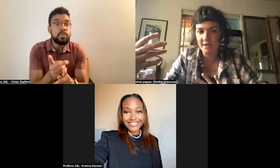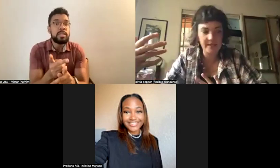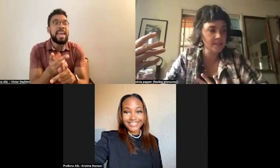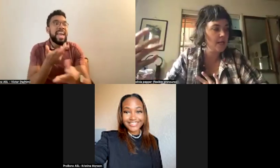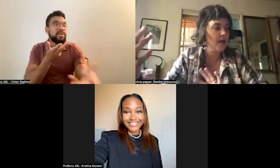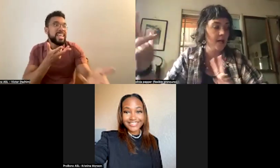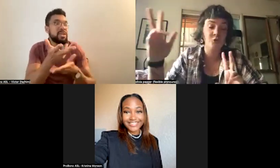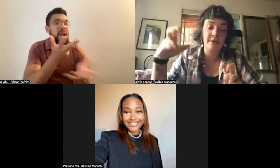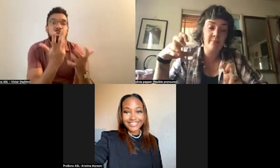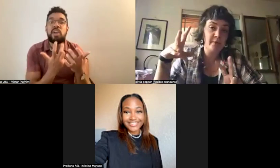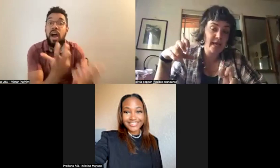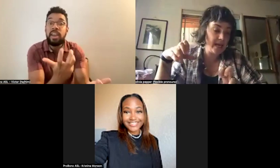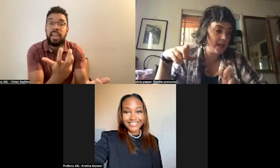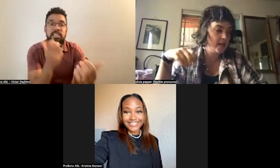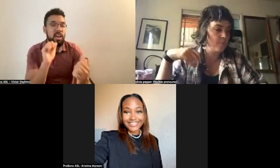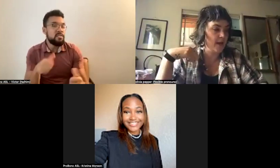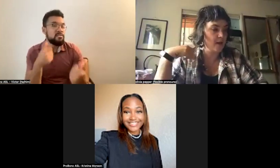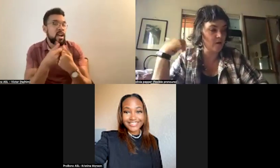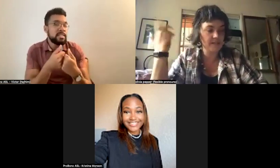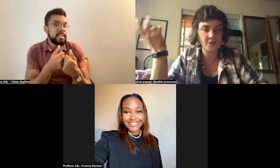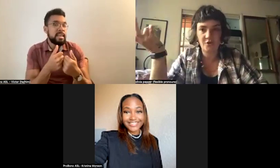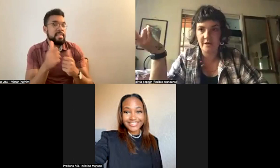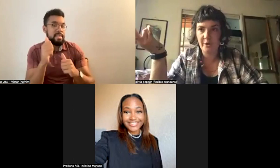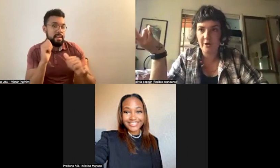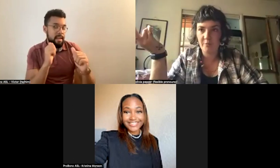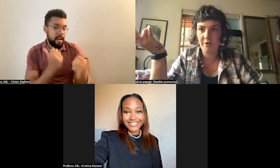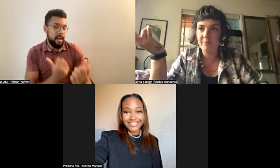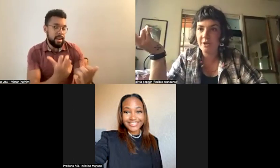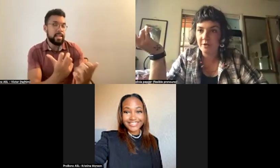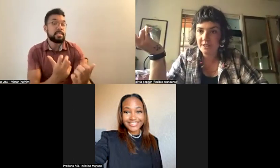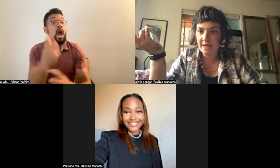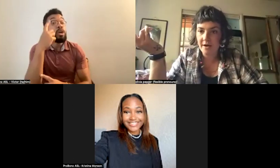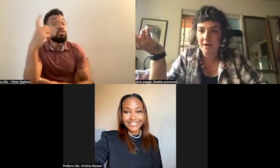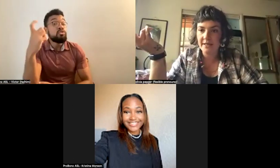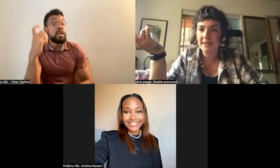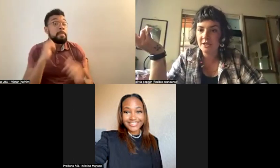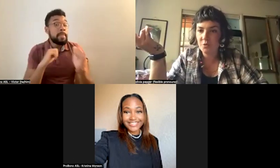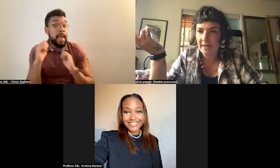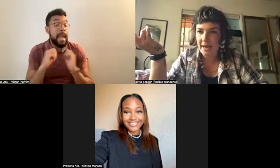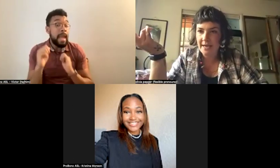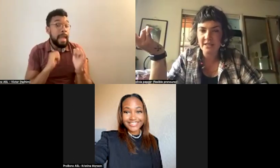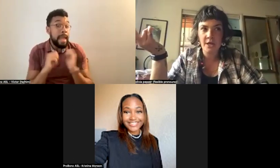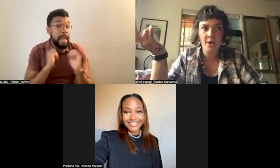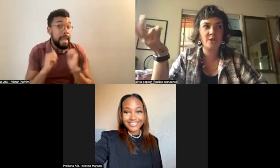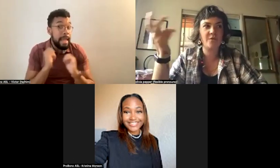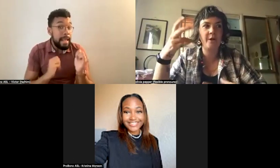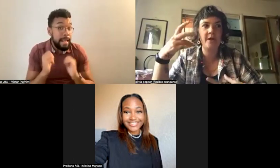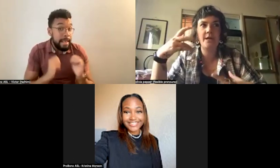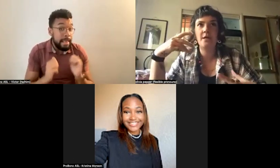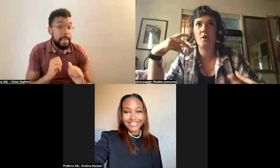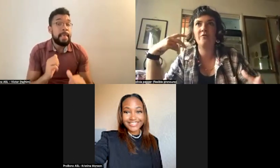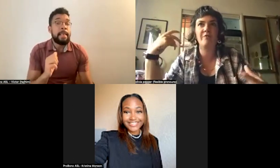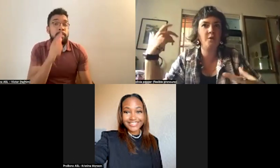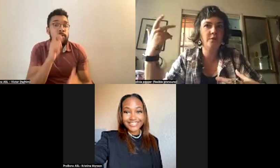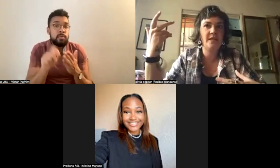the audience, a dream play by August Strindberg premieres there in 1928, which is very